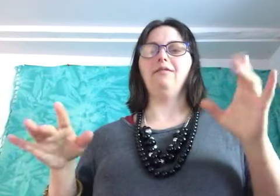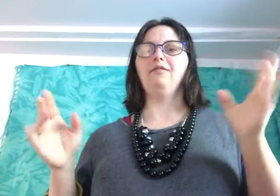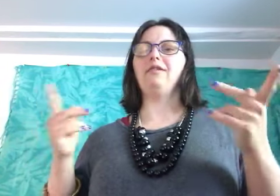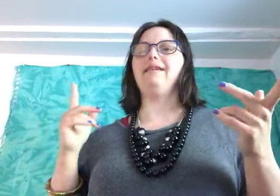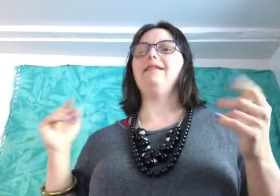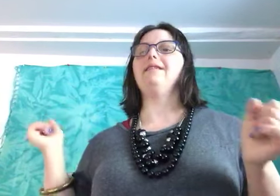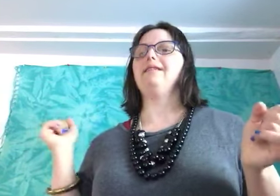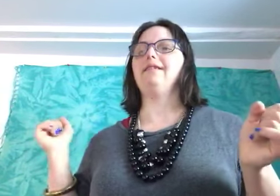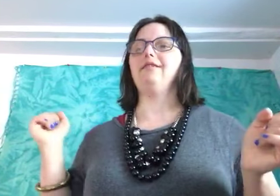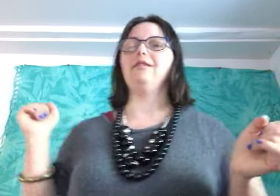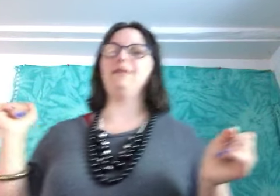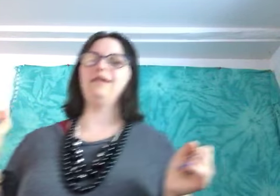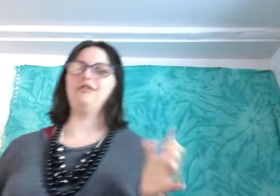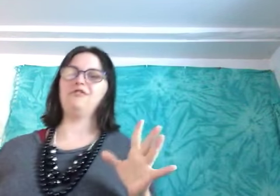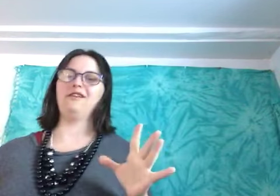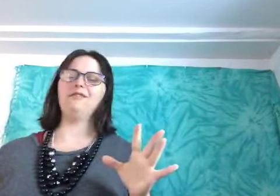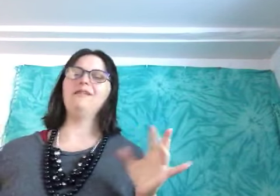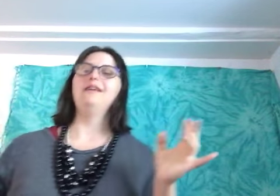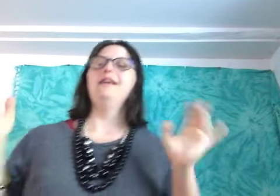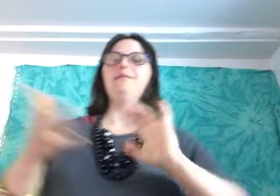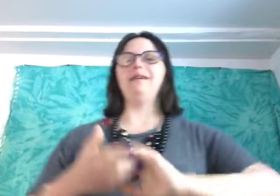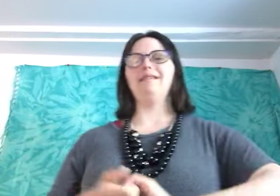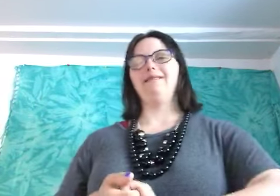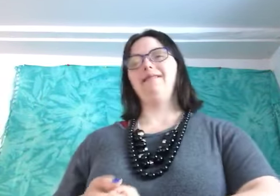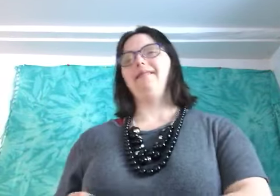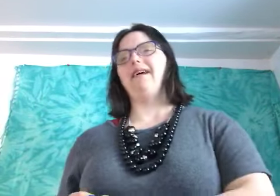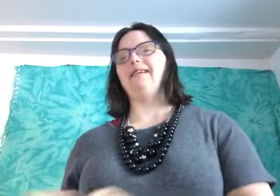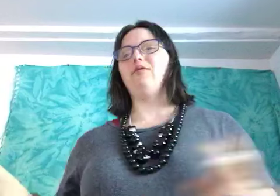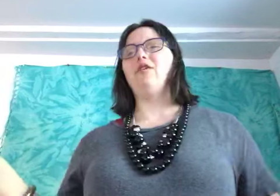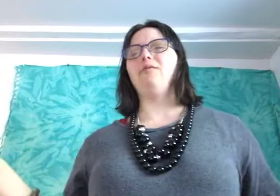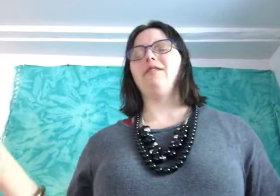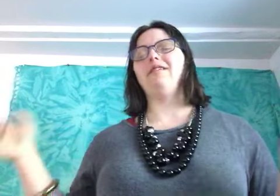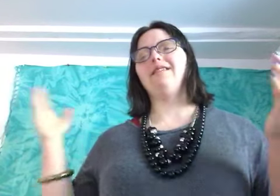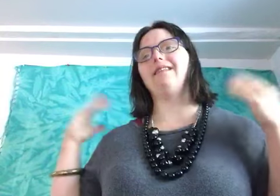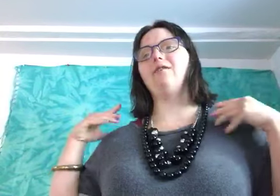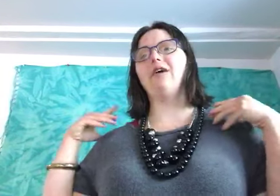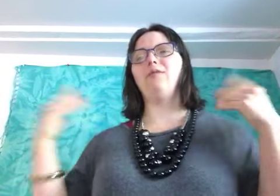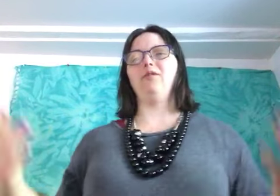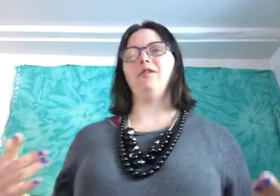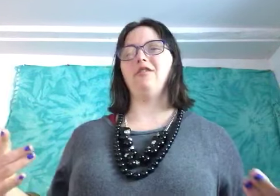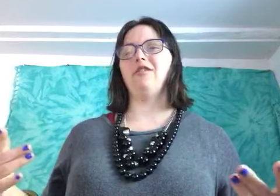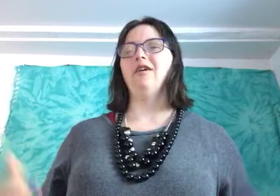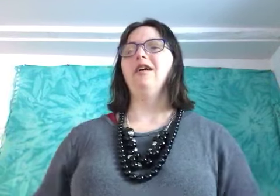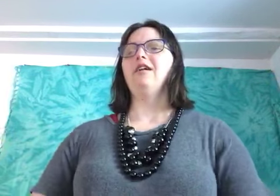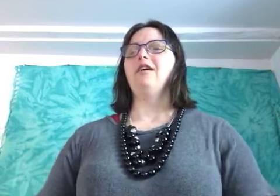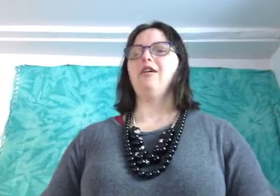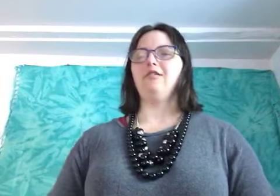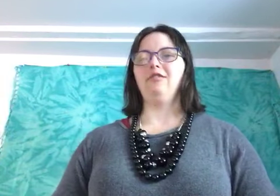trending that you're gonna make on your channel because that will help that will help you on your on your